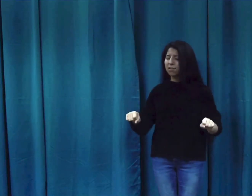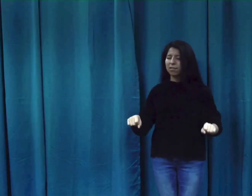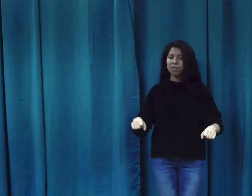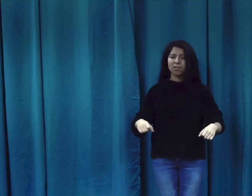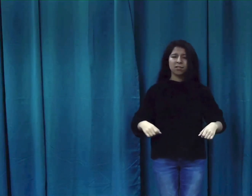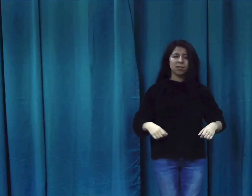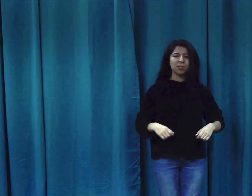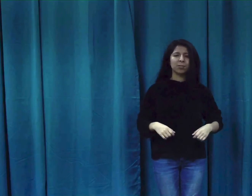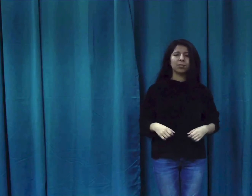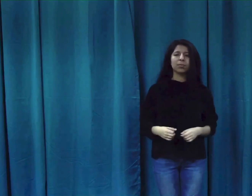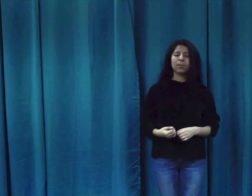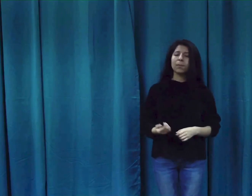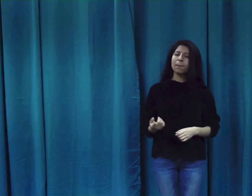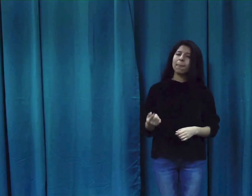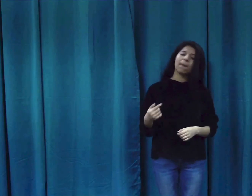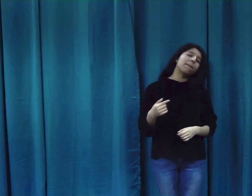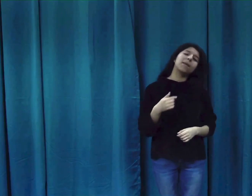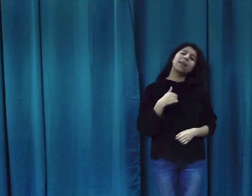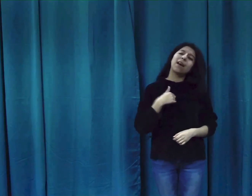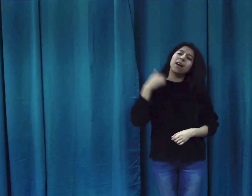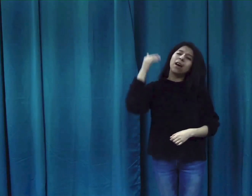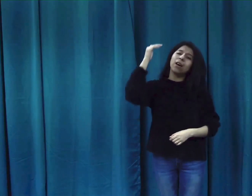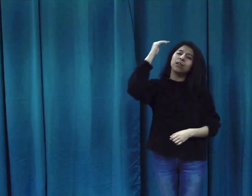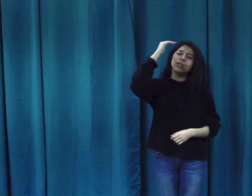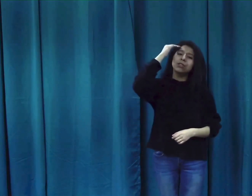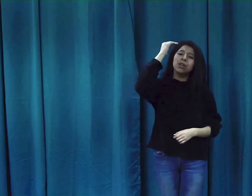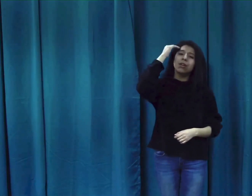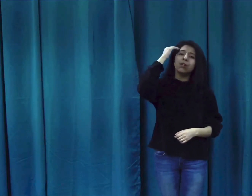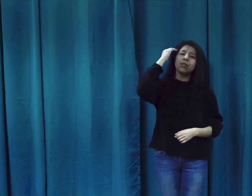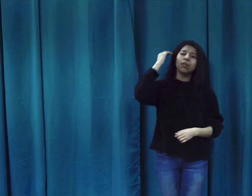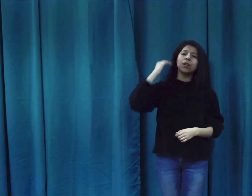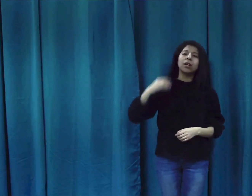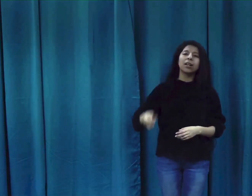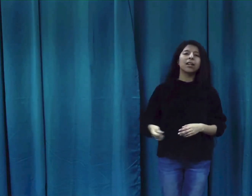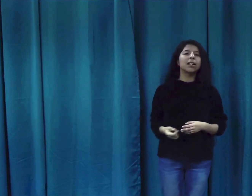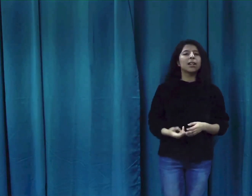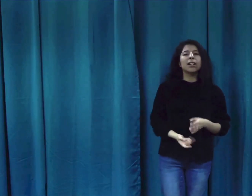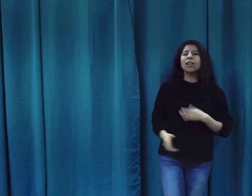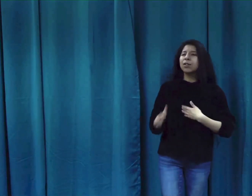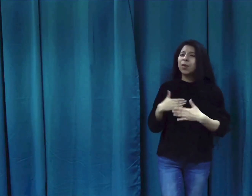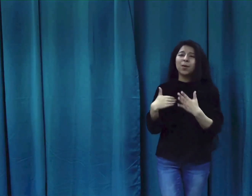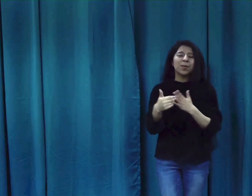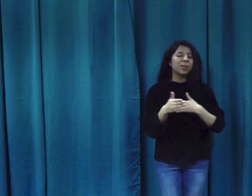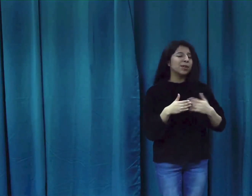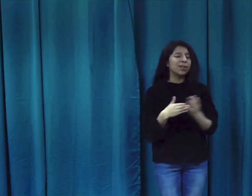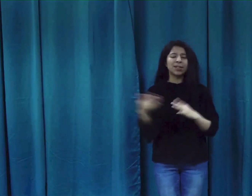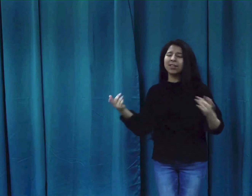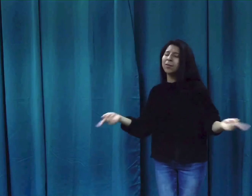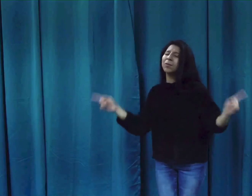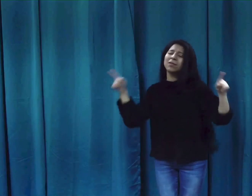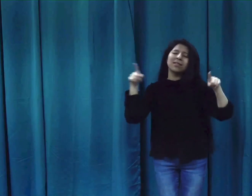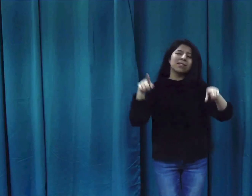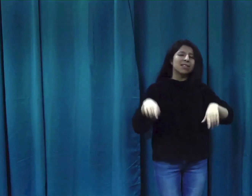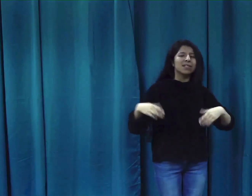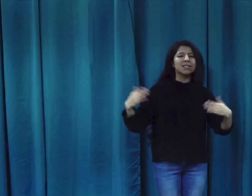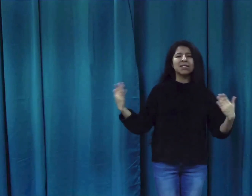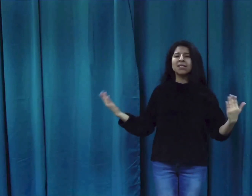But I know, no matter what it